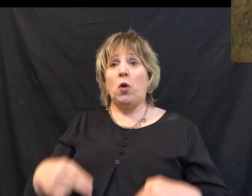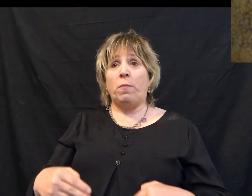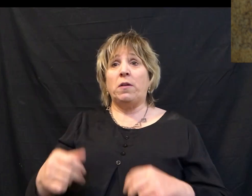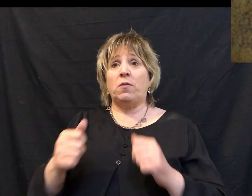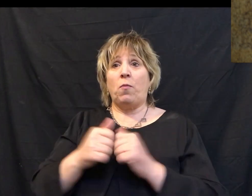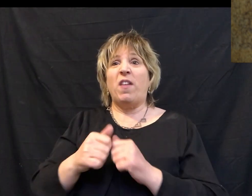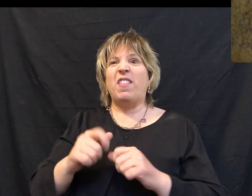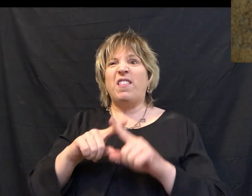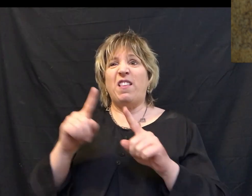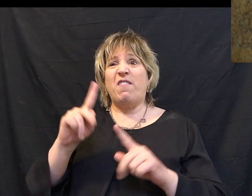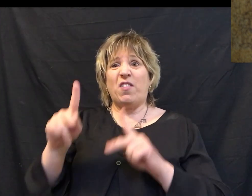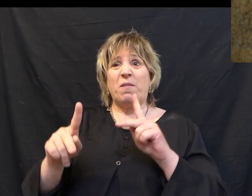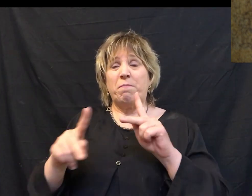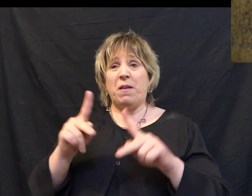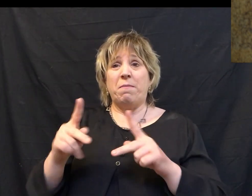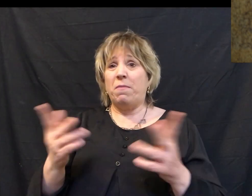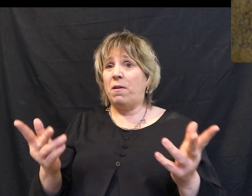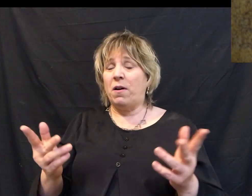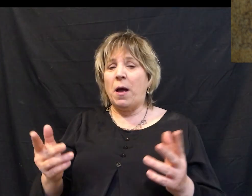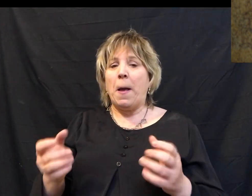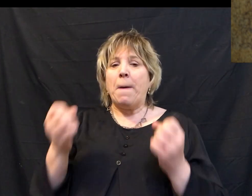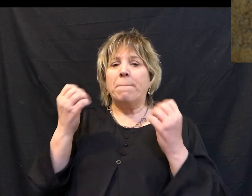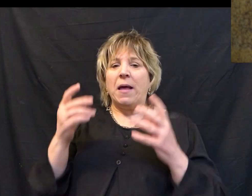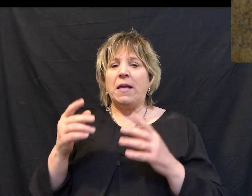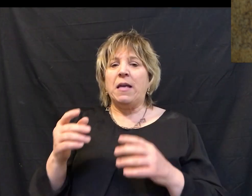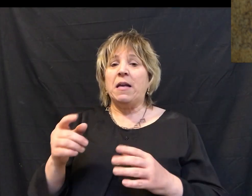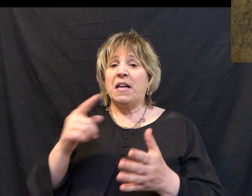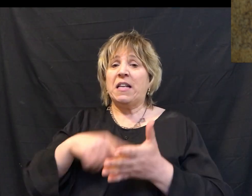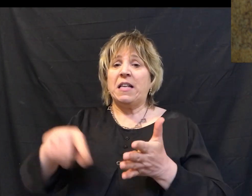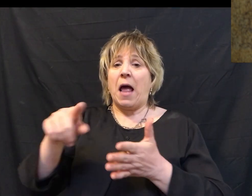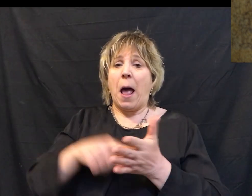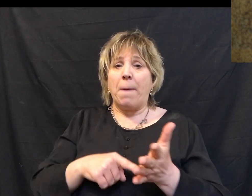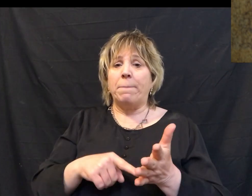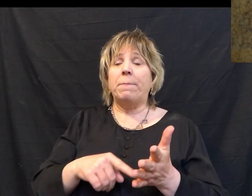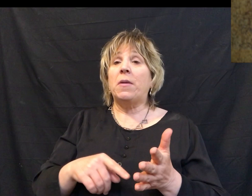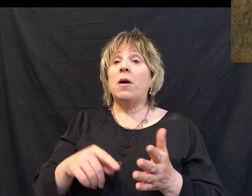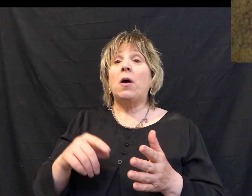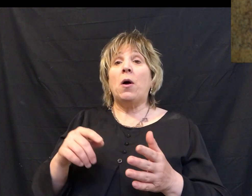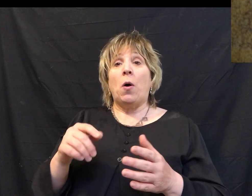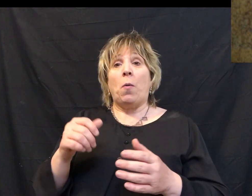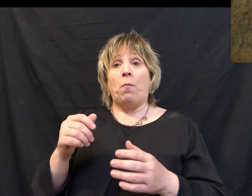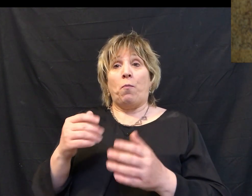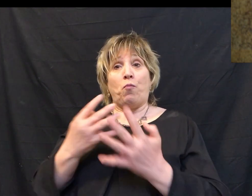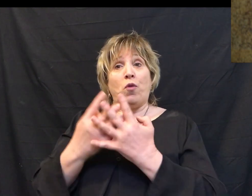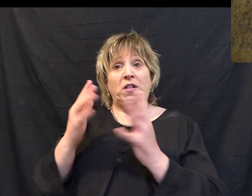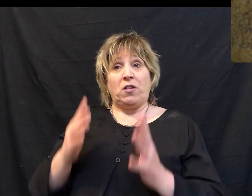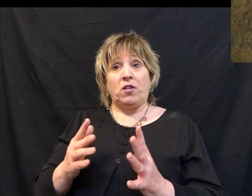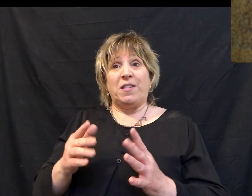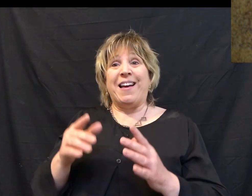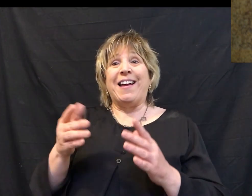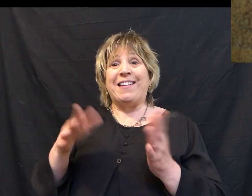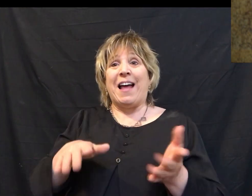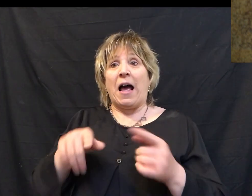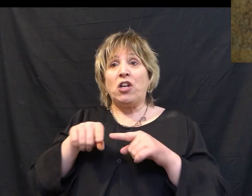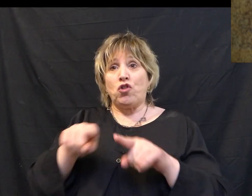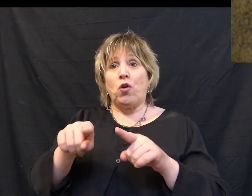beings upon another human being. We know that many condemned prisoners actually died during the flogging.